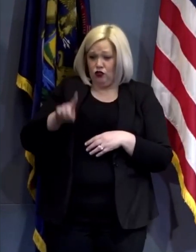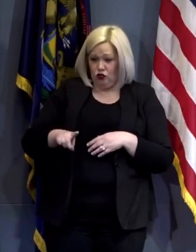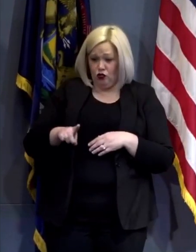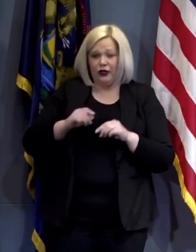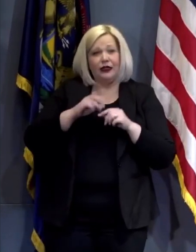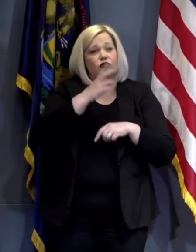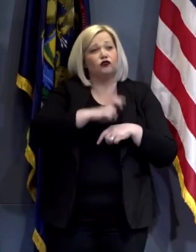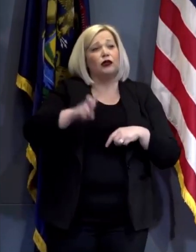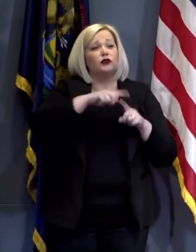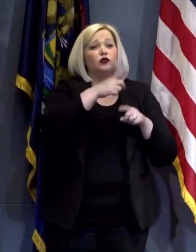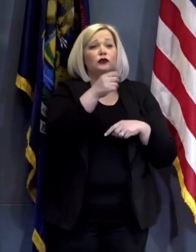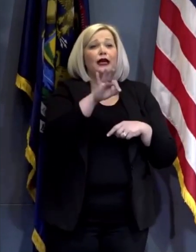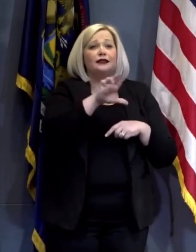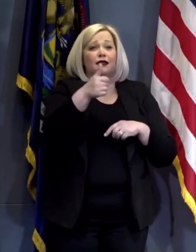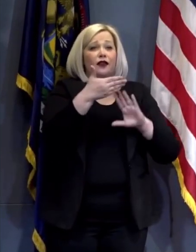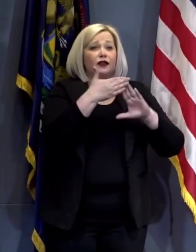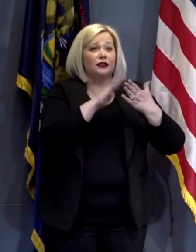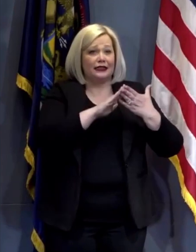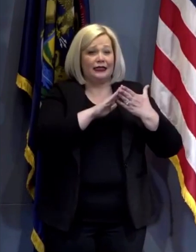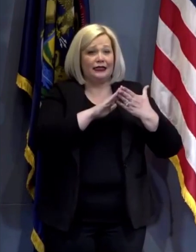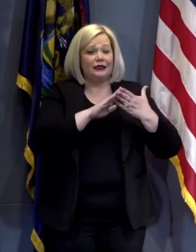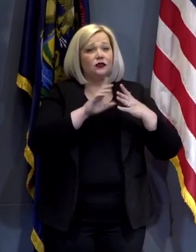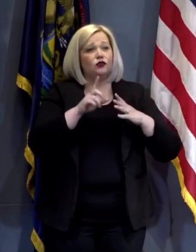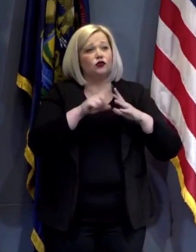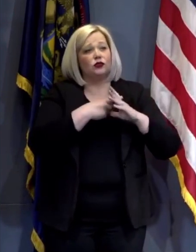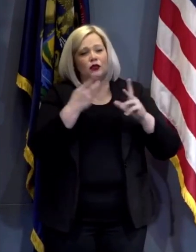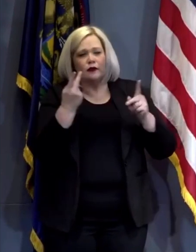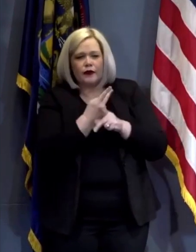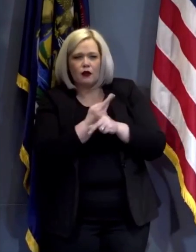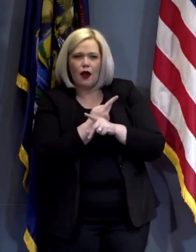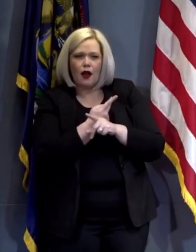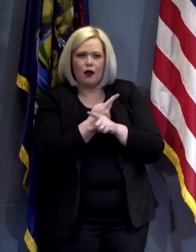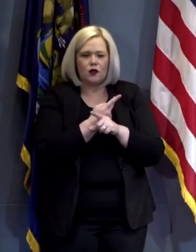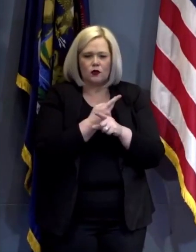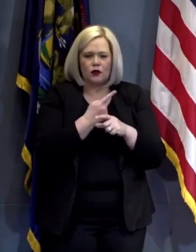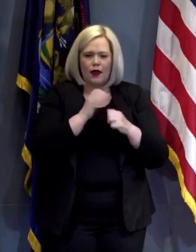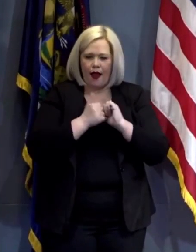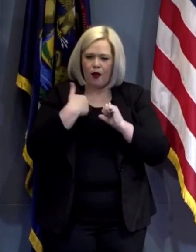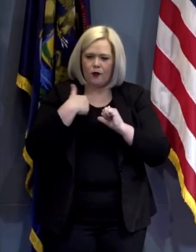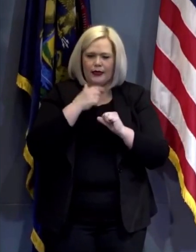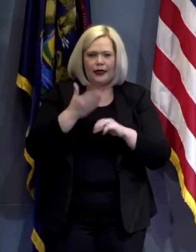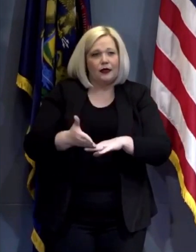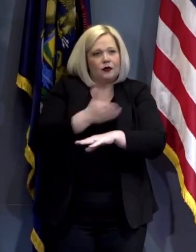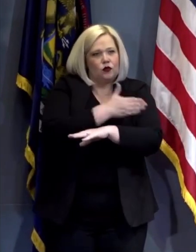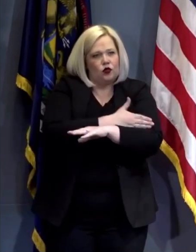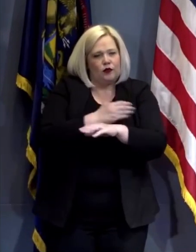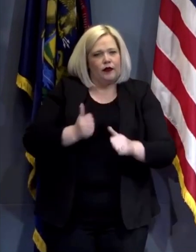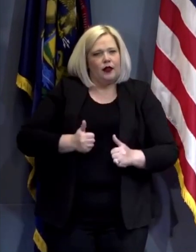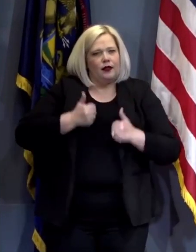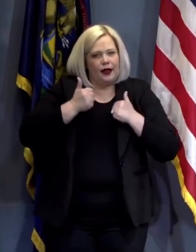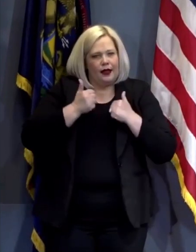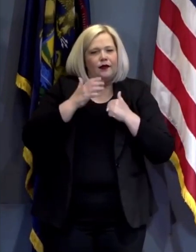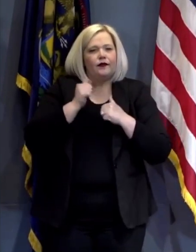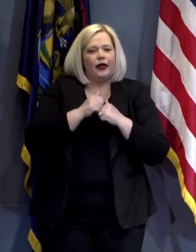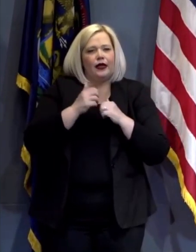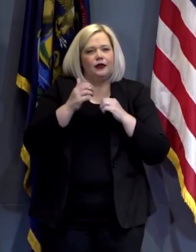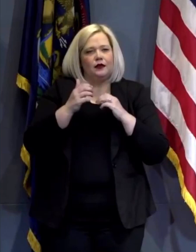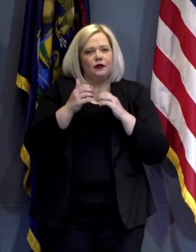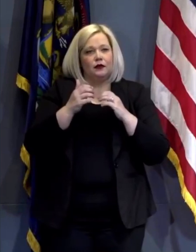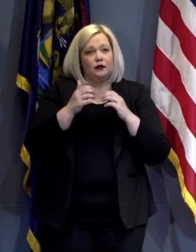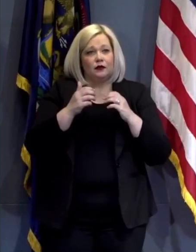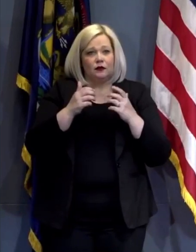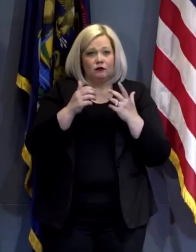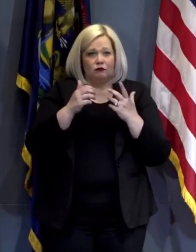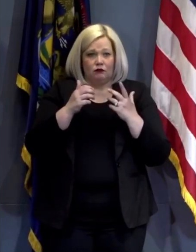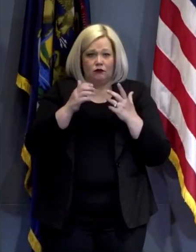to begin to act to begin to respond to how we are addressing and improving quality of life and public health issues in communities across the